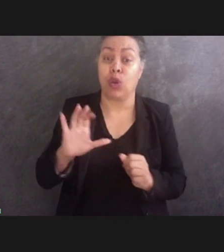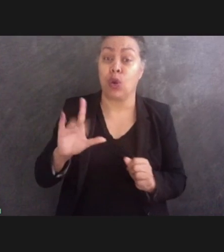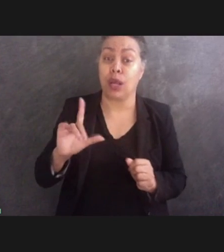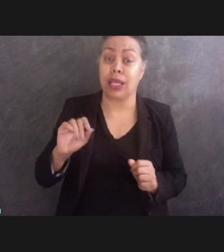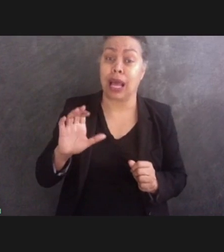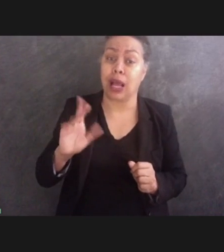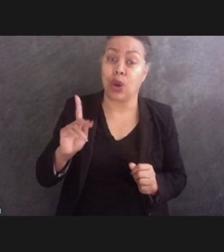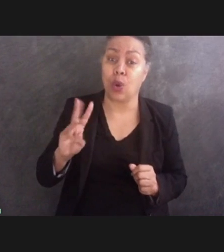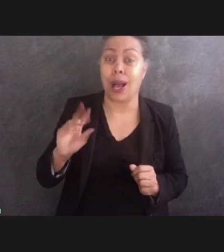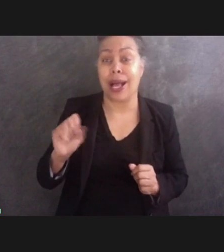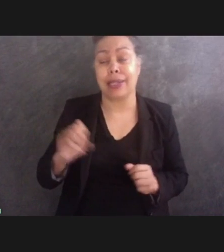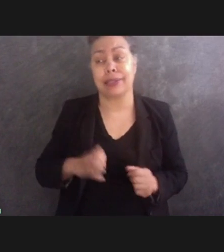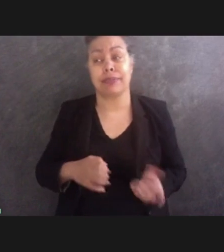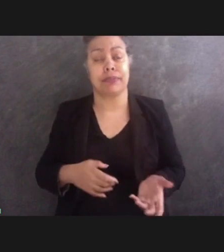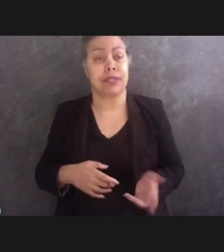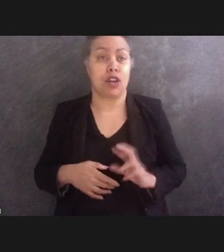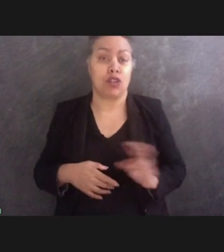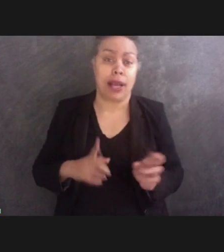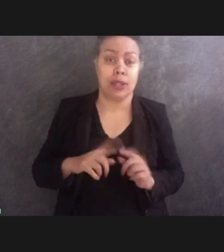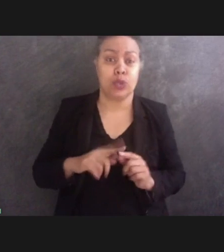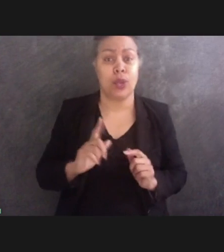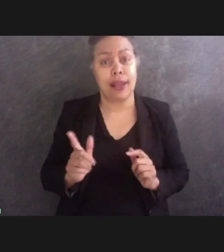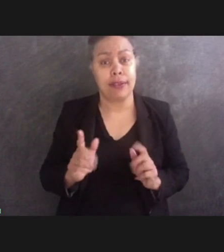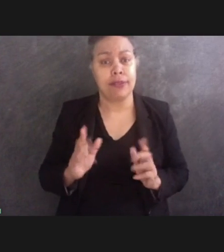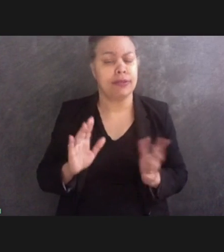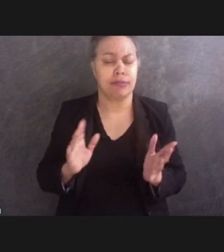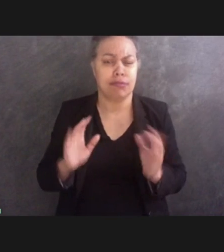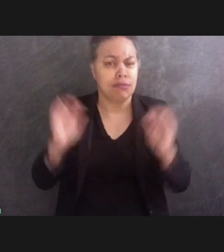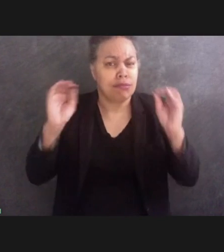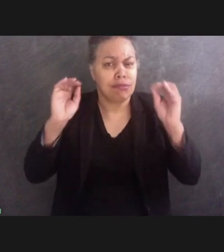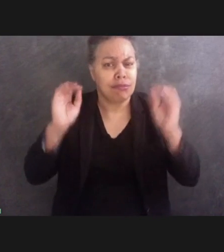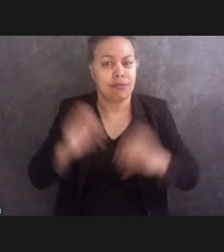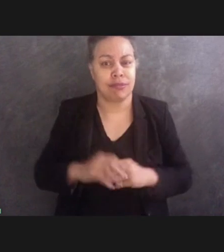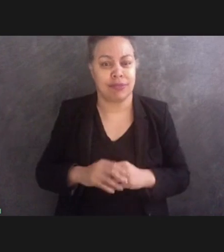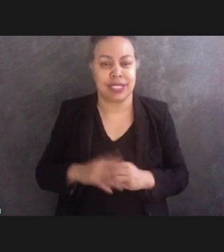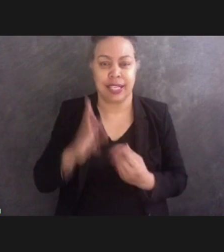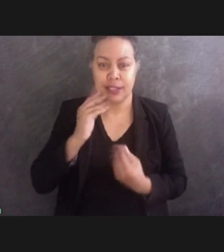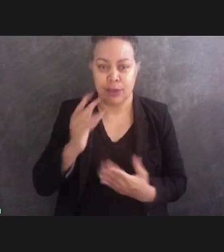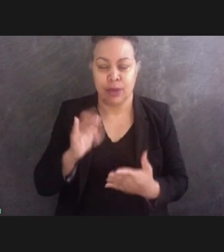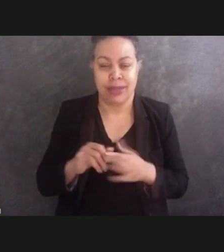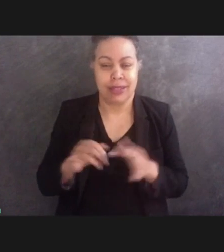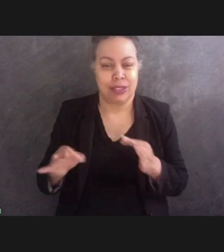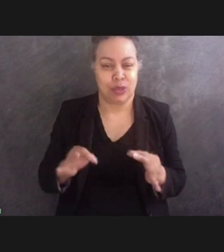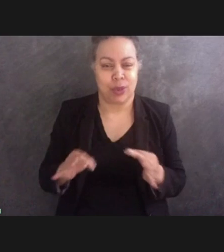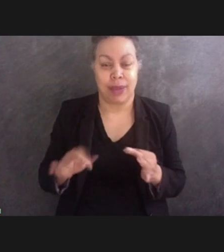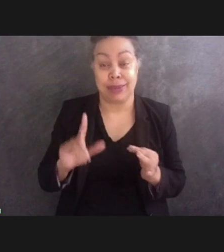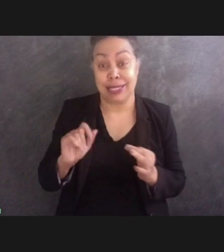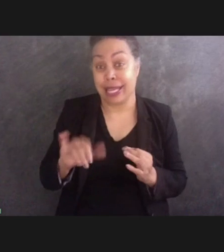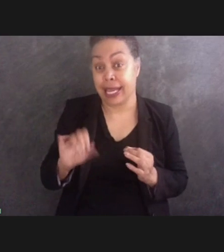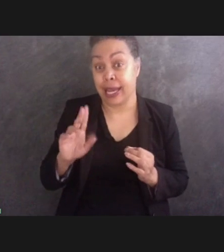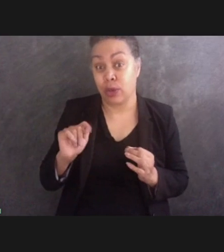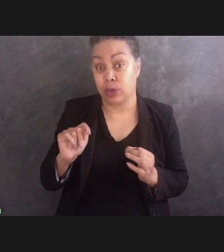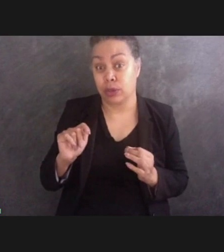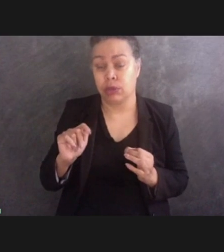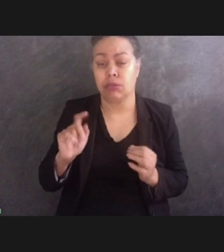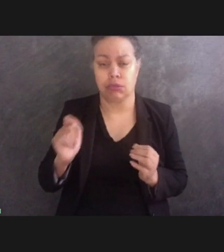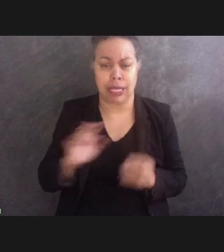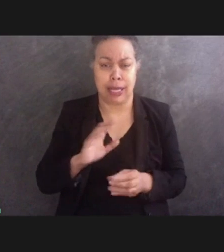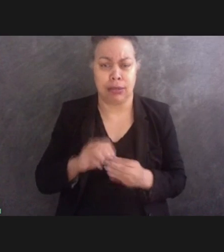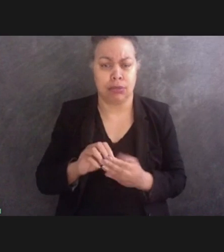Information that describes the layout of the FDR Memorial could also be incorporated into the braille brochure and into other